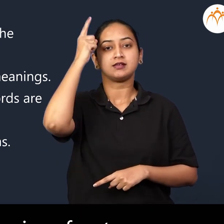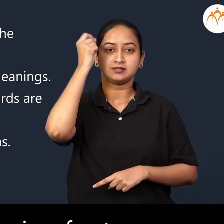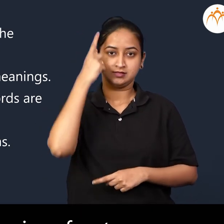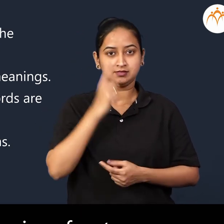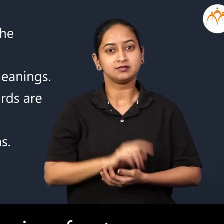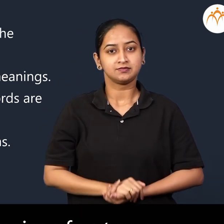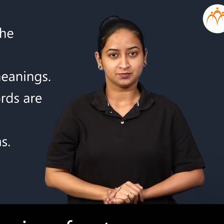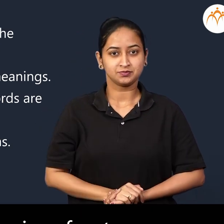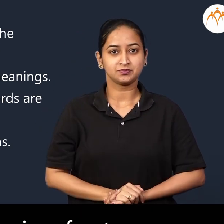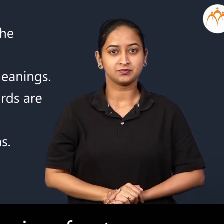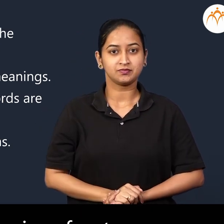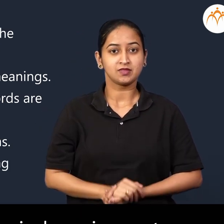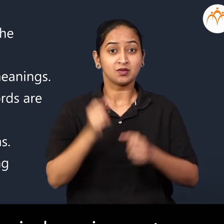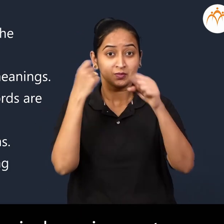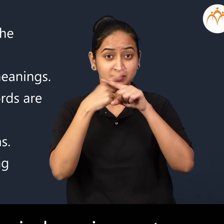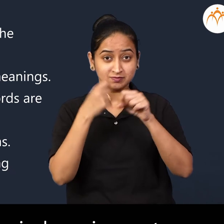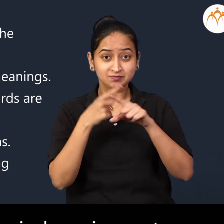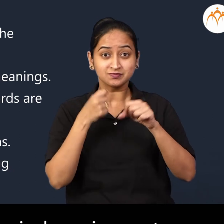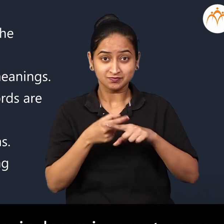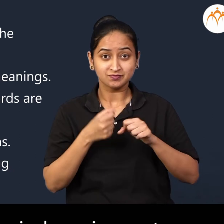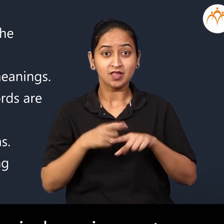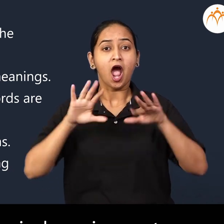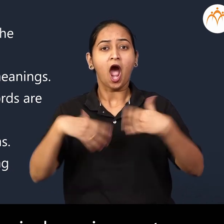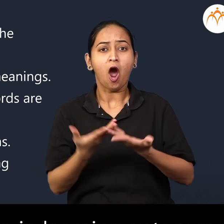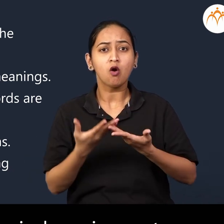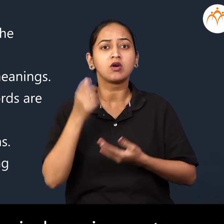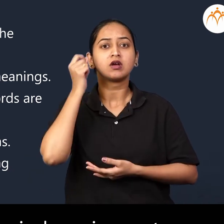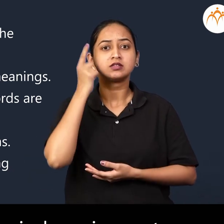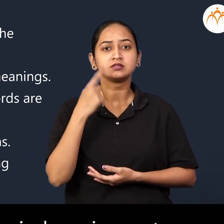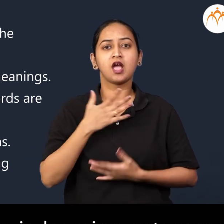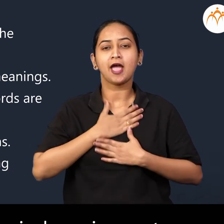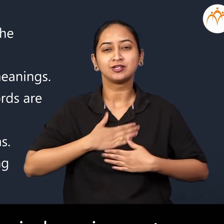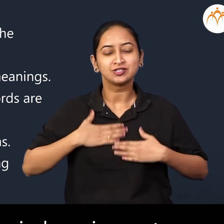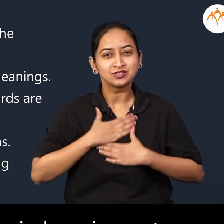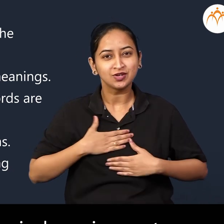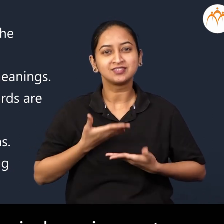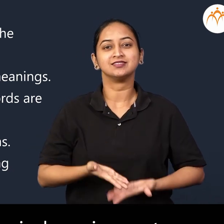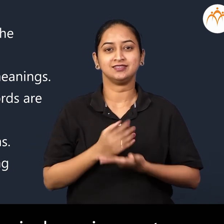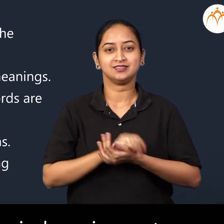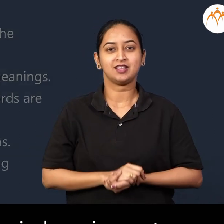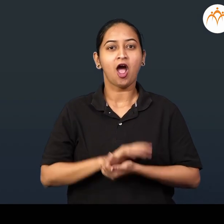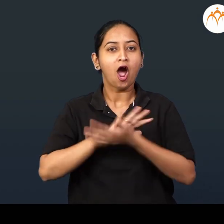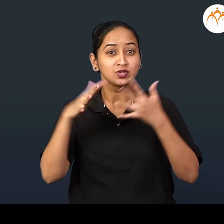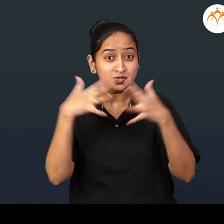of antonyms We understood the fun in learning antonyms Exercise